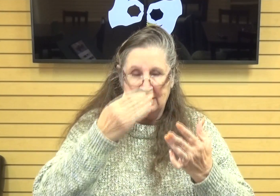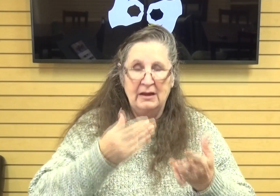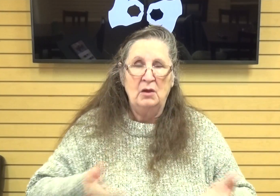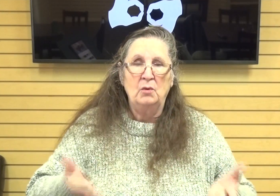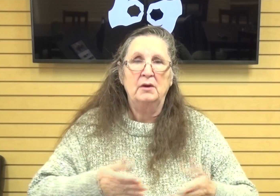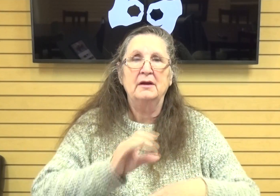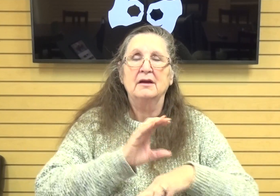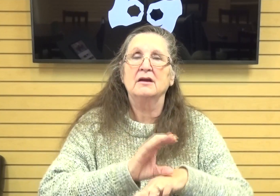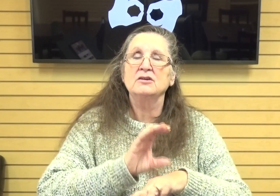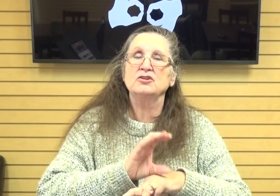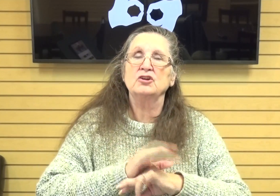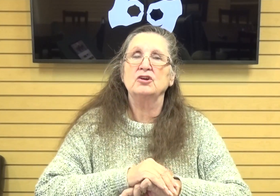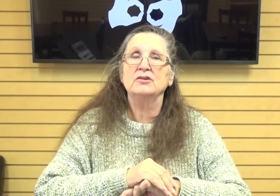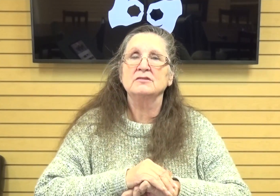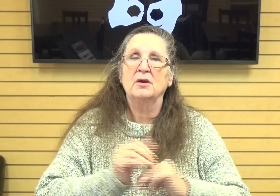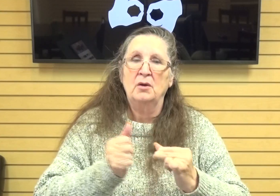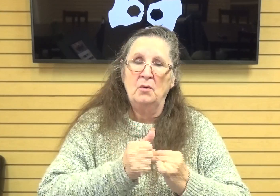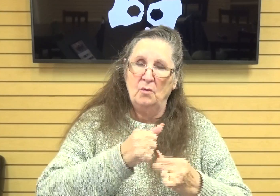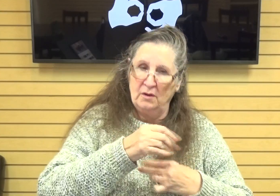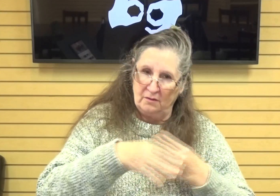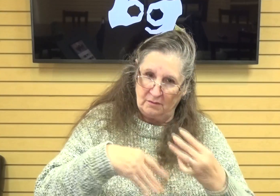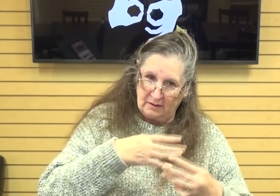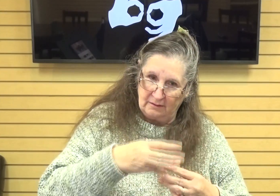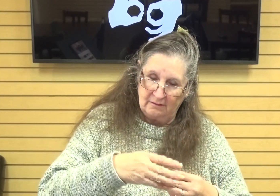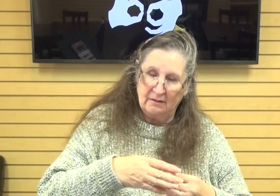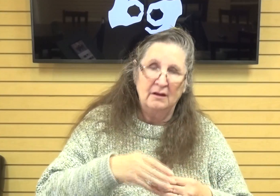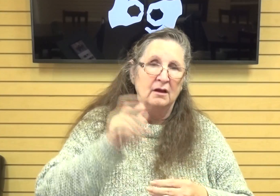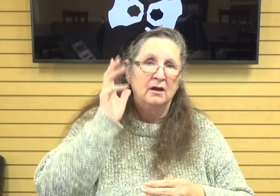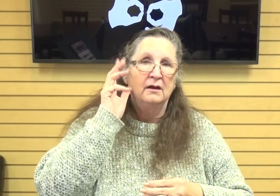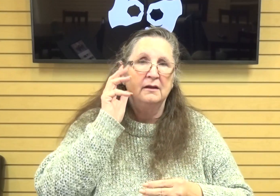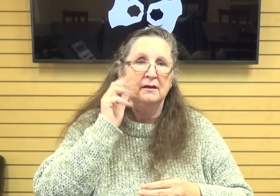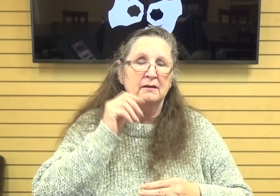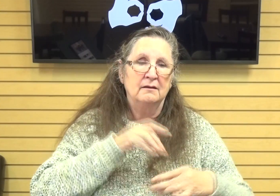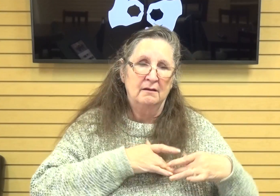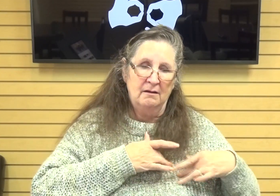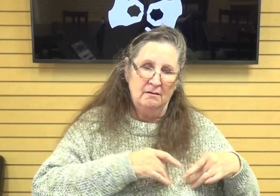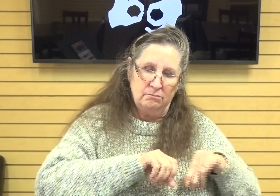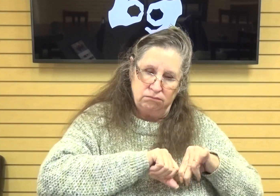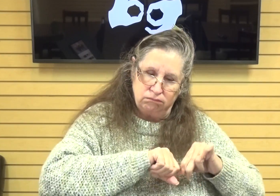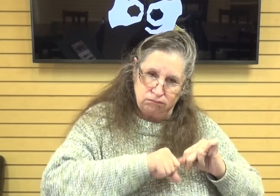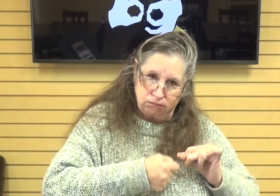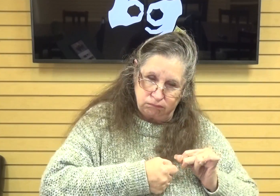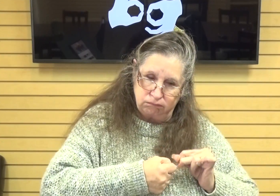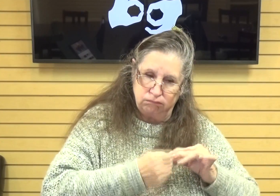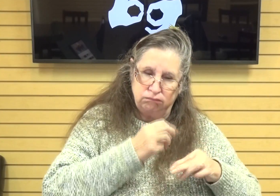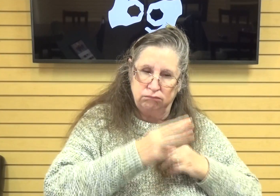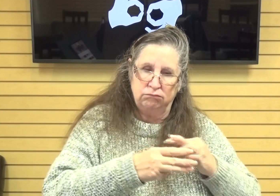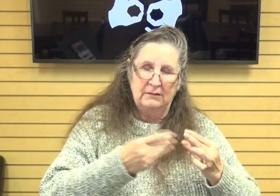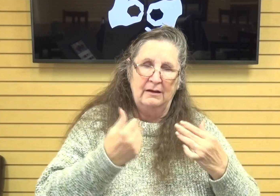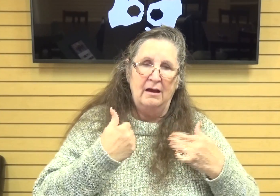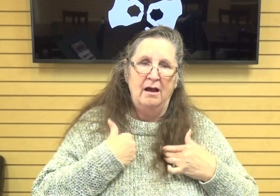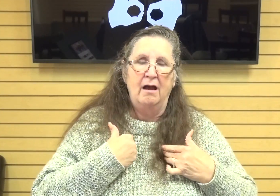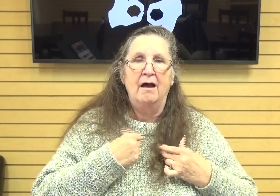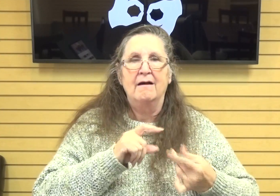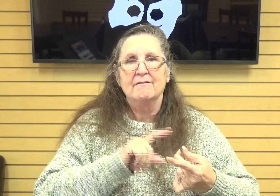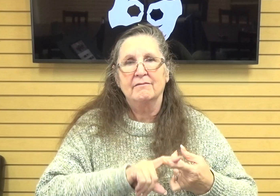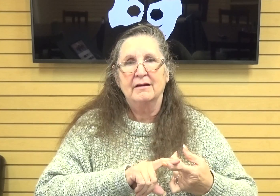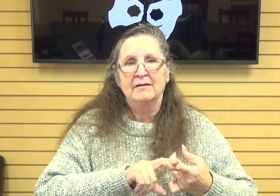church and with each other we kind of hear heartaches are out in the world you know i have friends that have have lost family